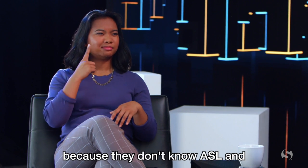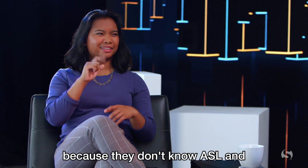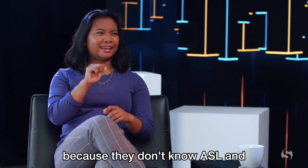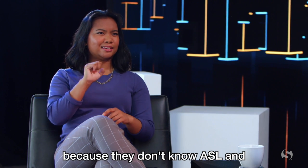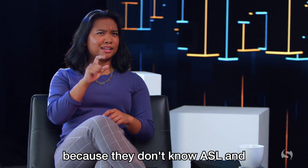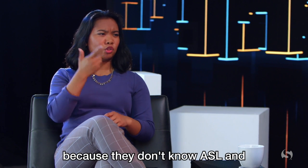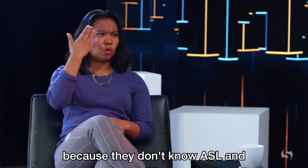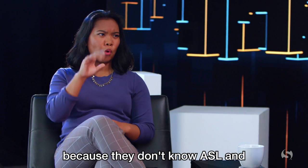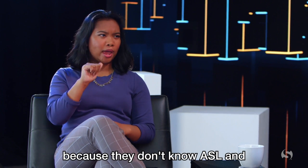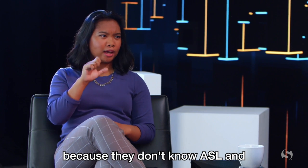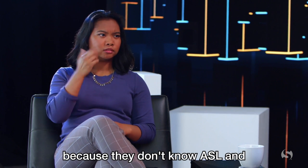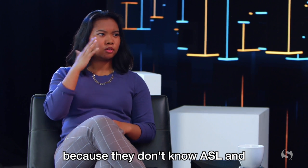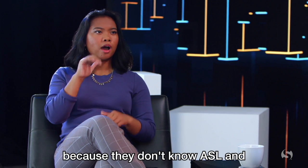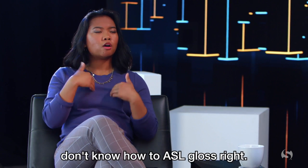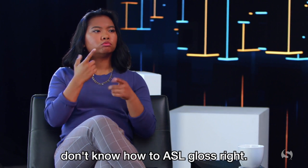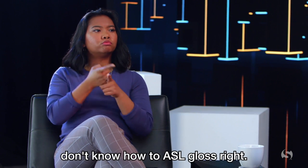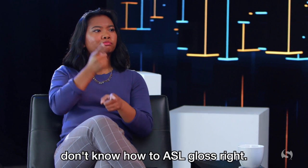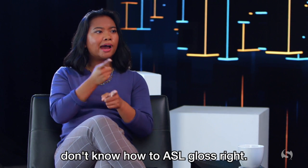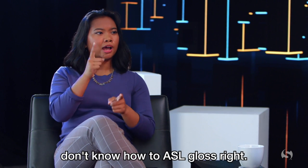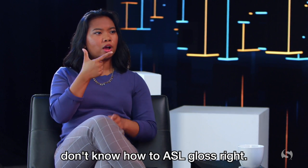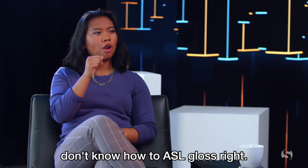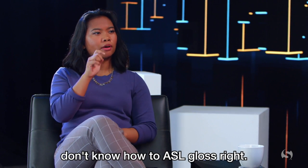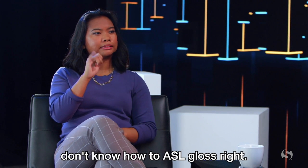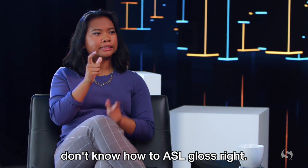Because they don't know ASL and don't know how to ASL gloss right.